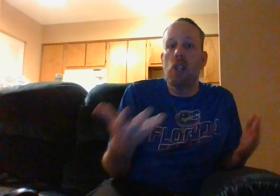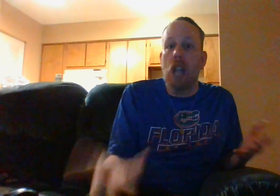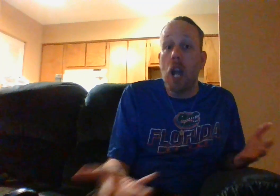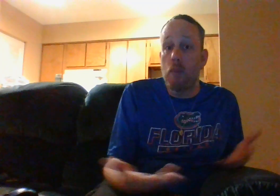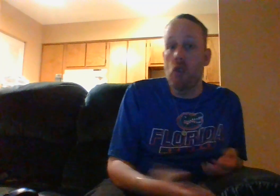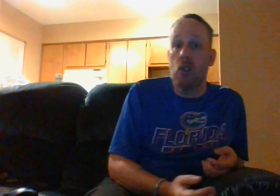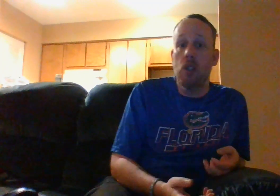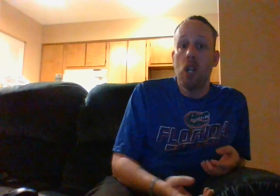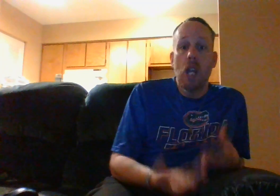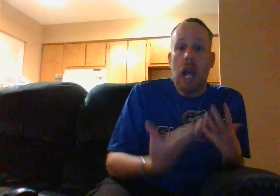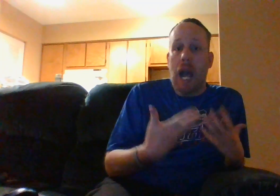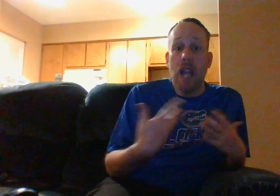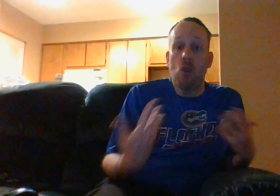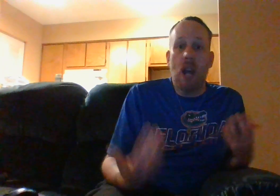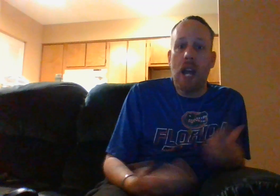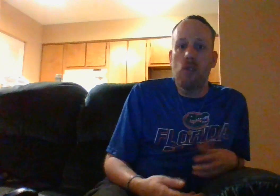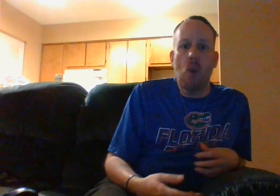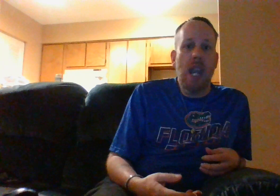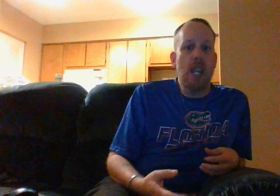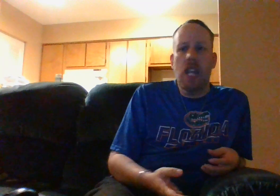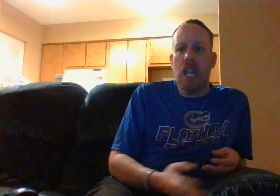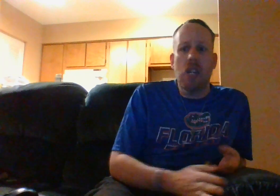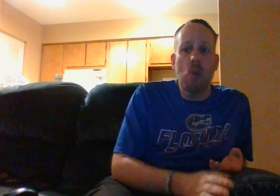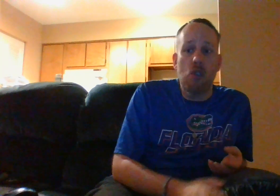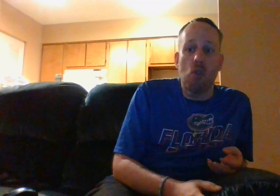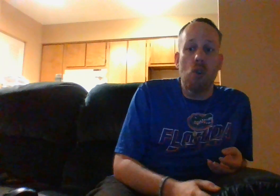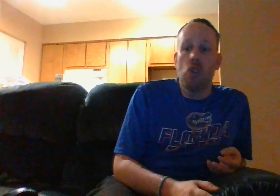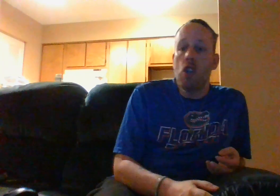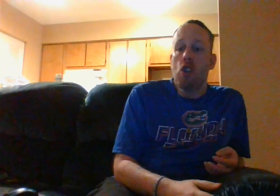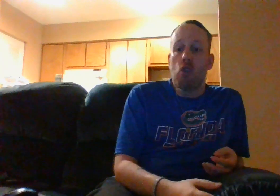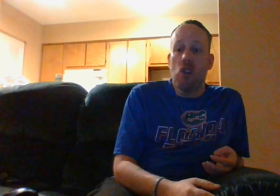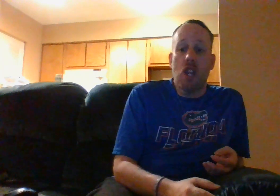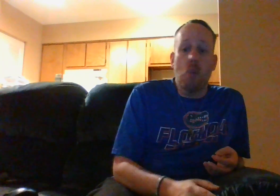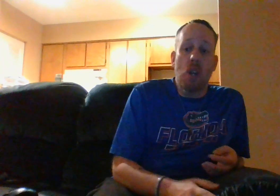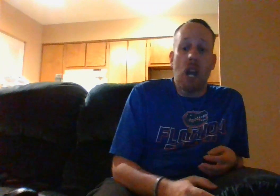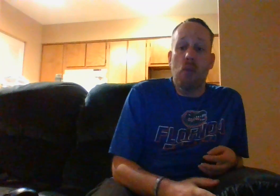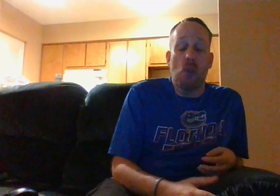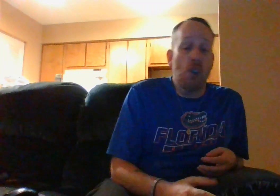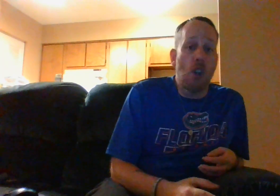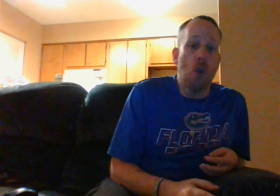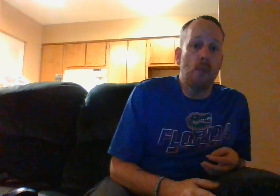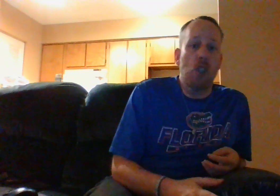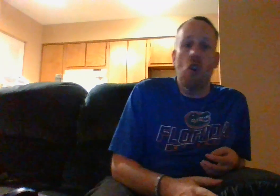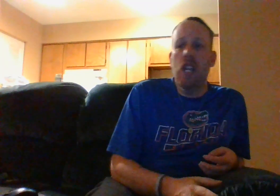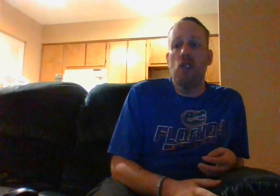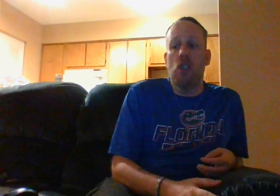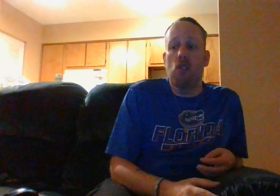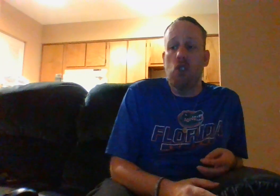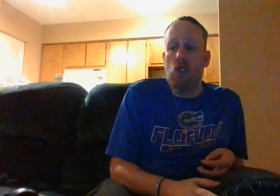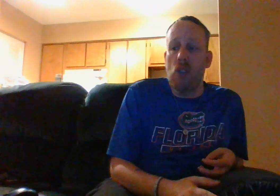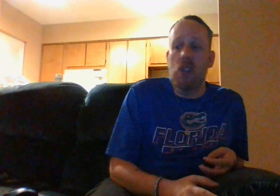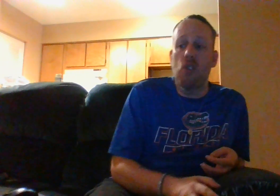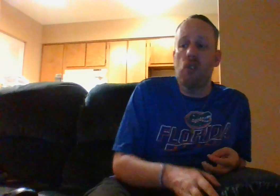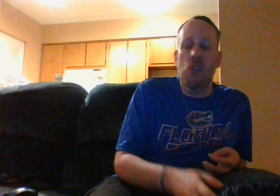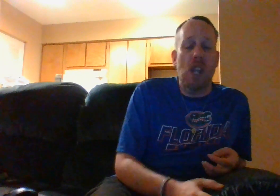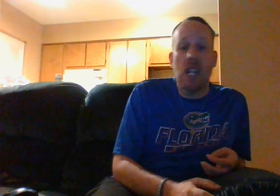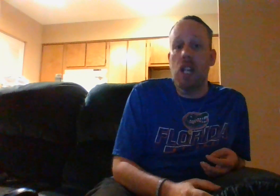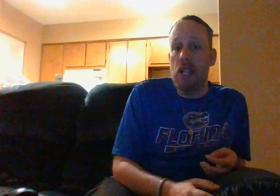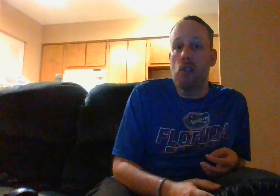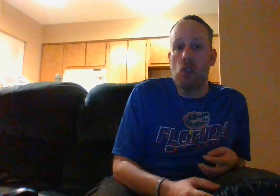really kind person i don't have no hate anyone towards towards anyone i really don't you know and sometimes sometimes i can't get a